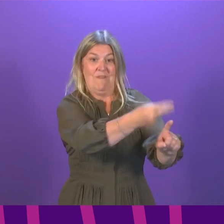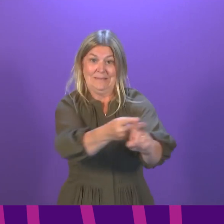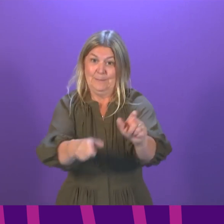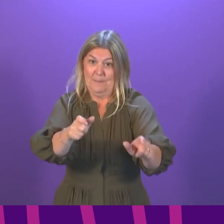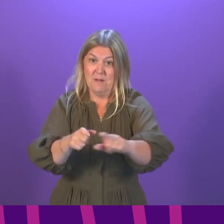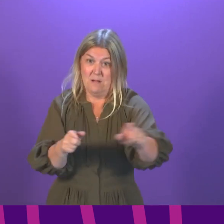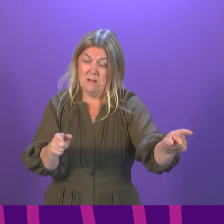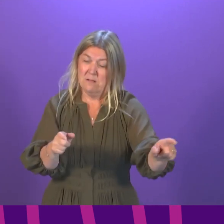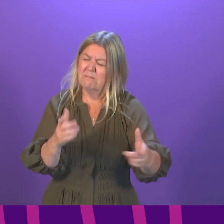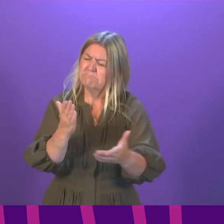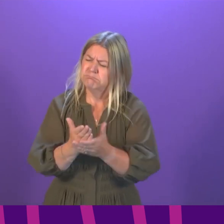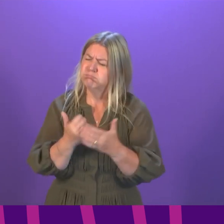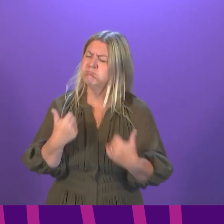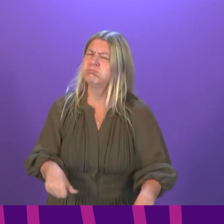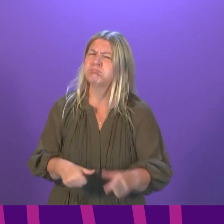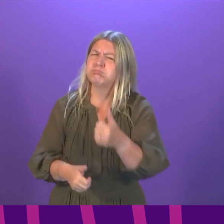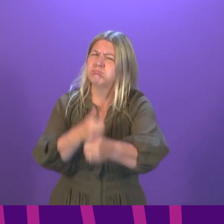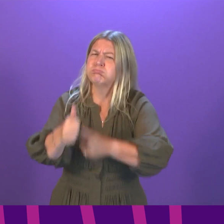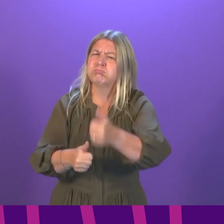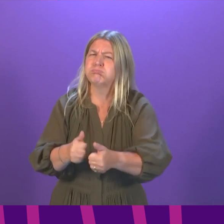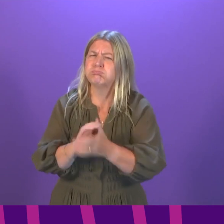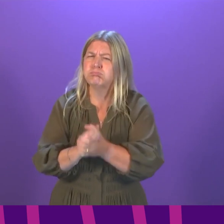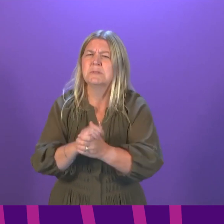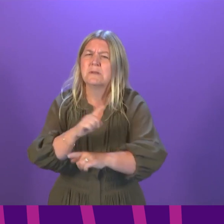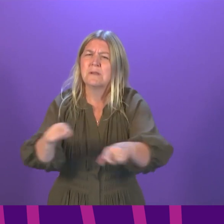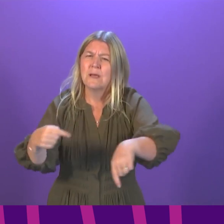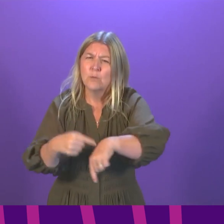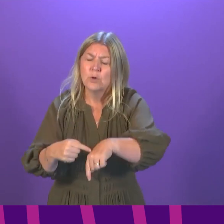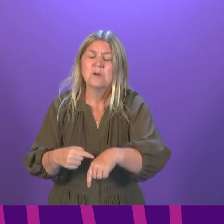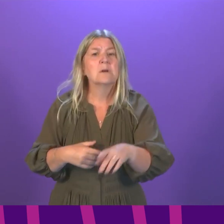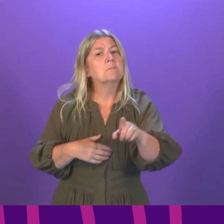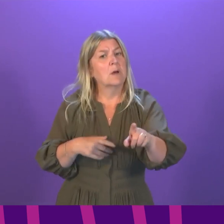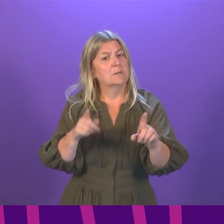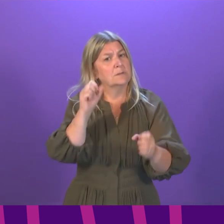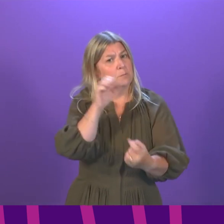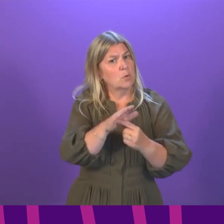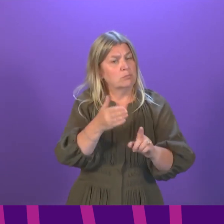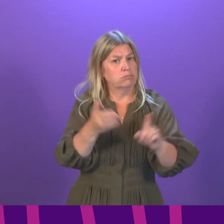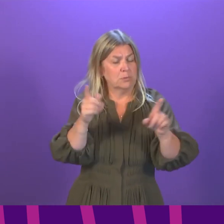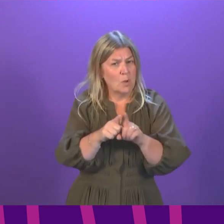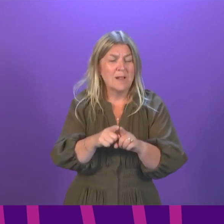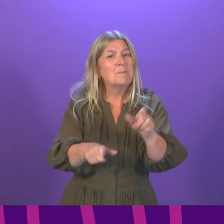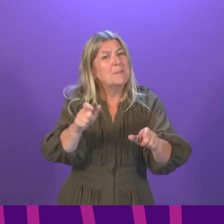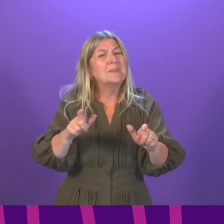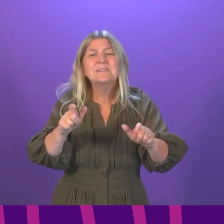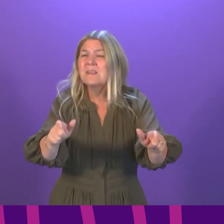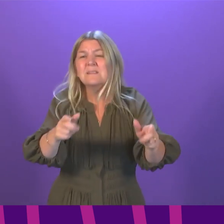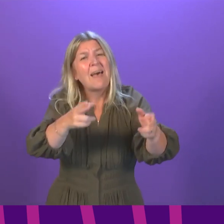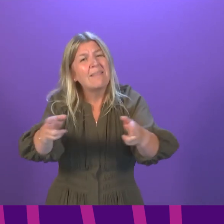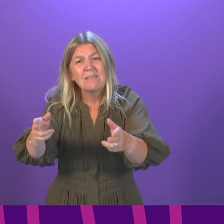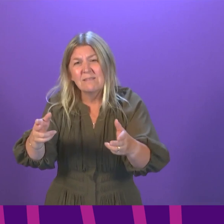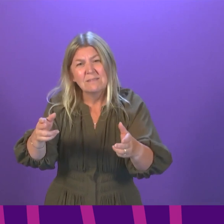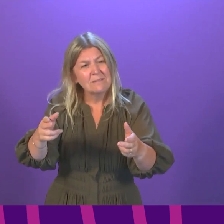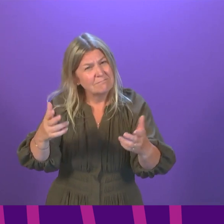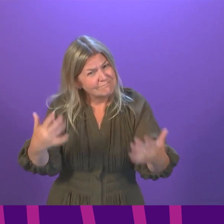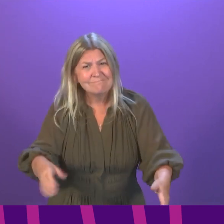heroes. It is also important to recognise that people are still dying of this virus. My thoughts and condolences go out to all of those